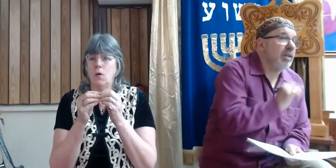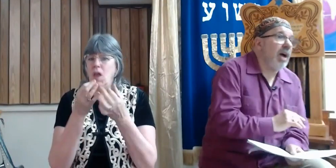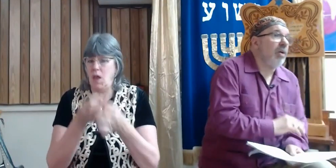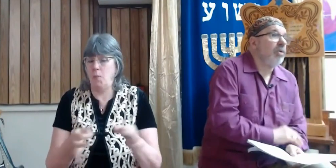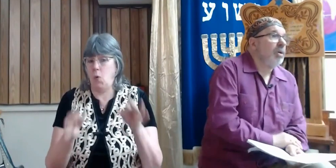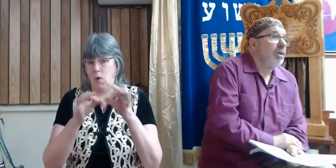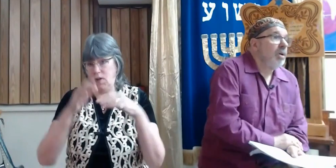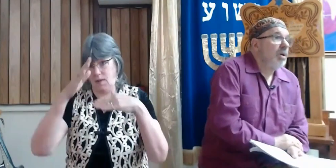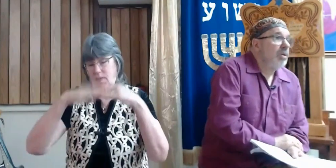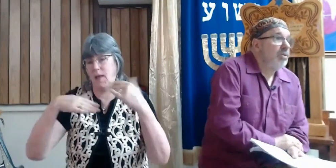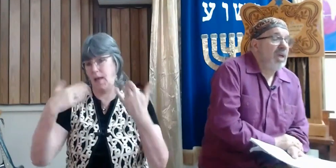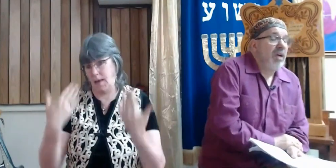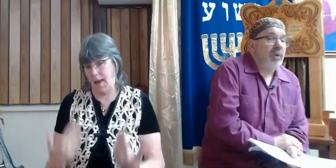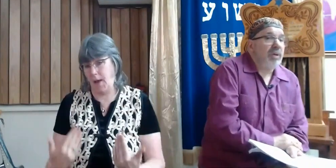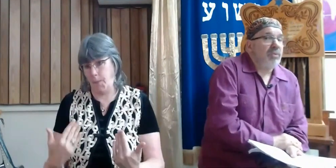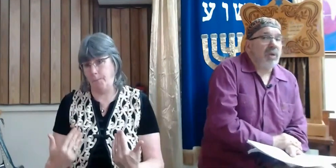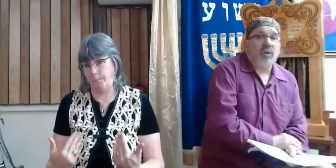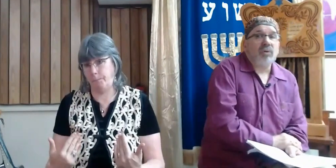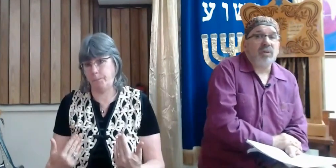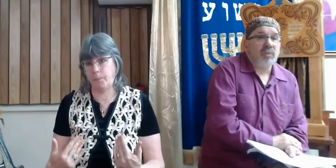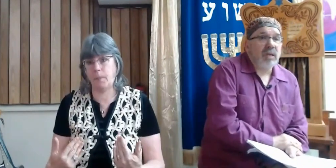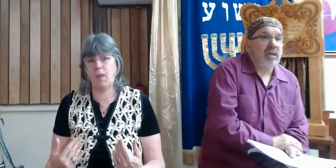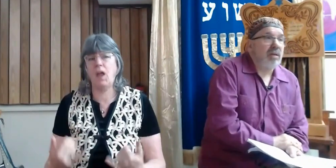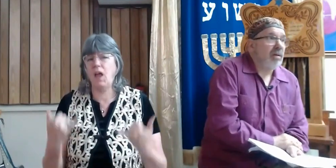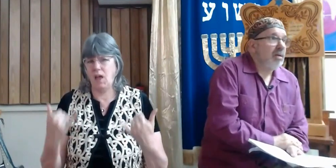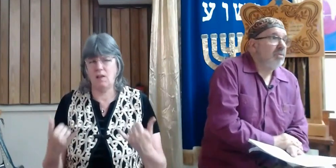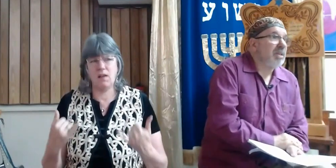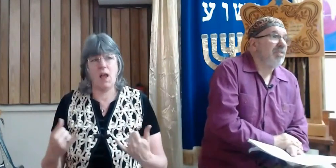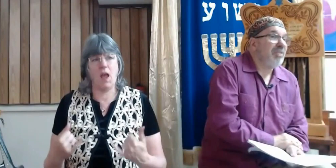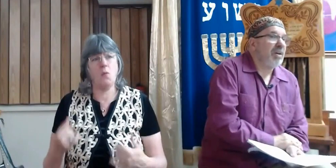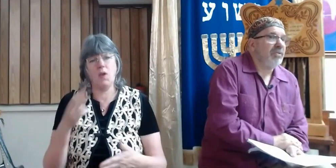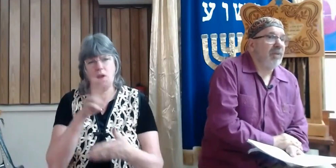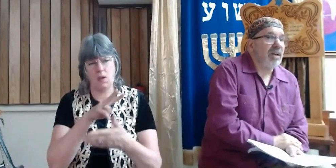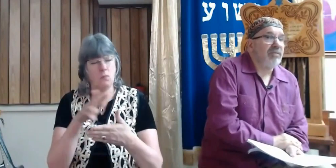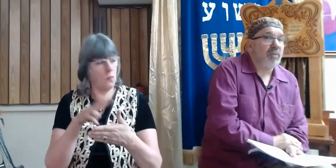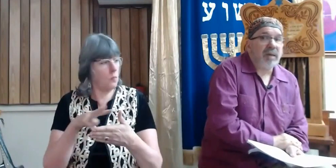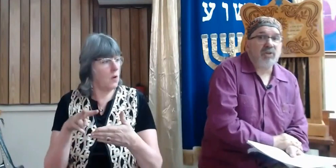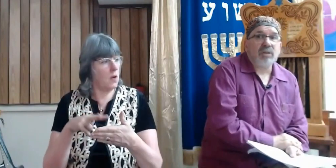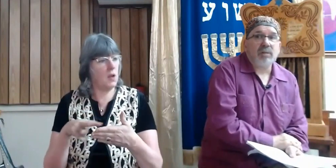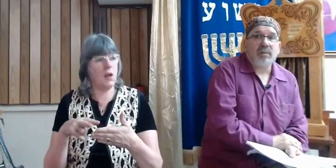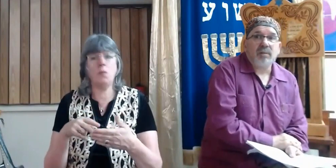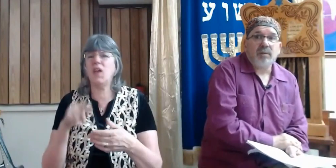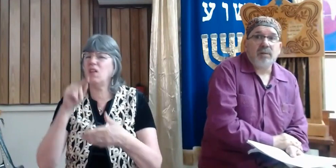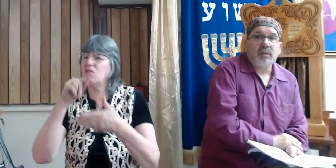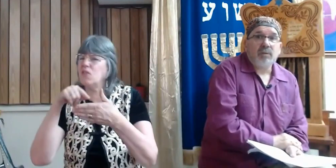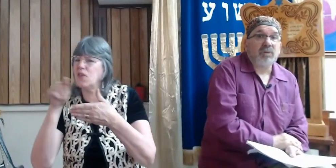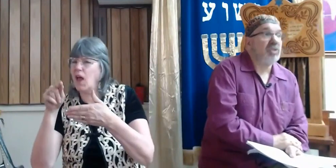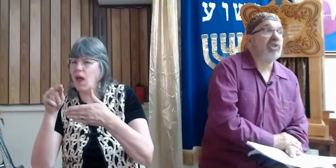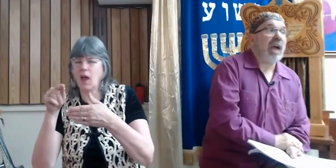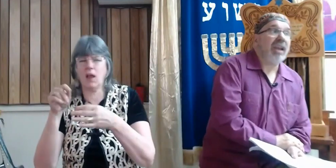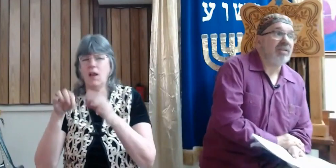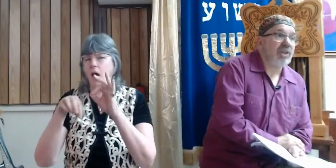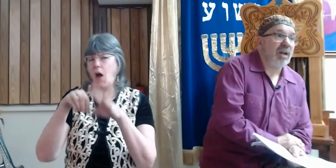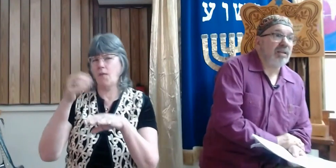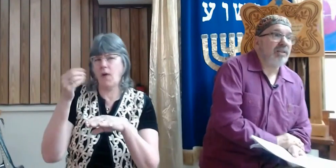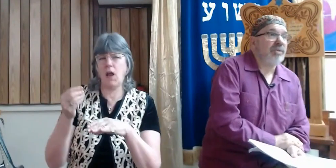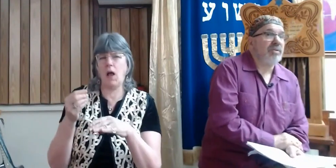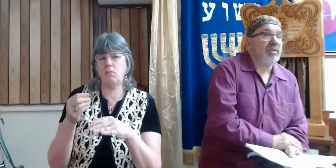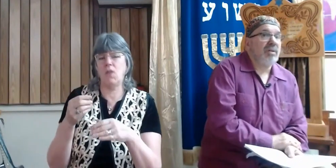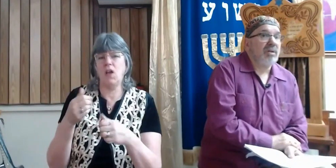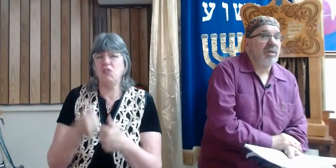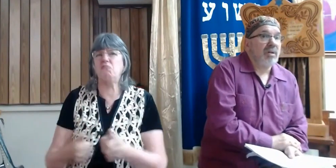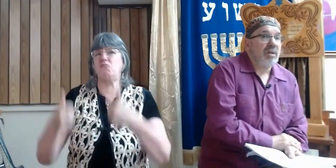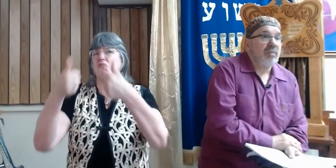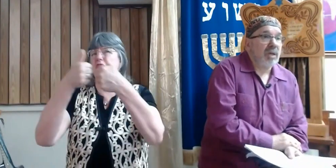then and now. Today we all can read, we can verify information. We can challenge our